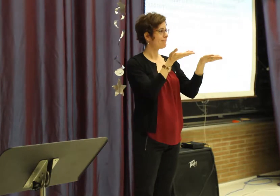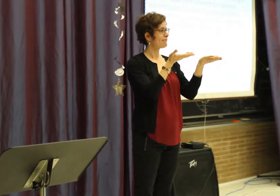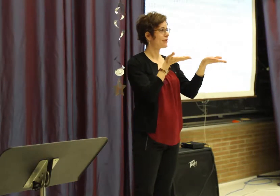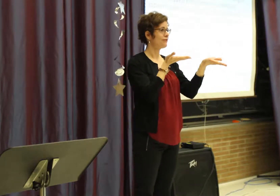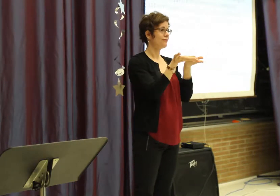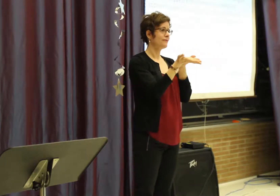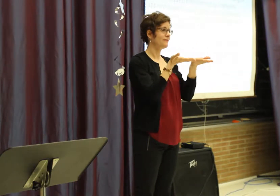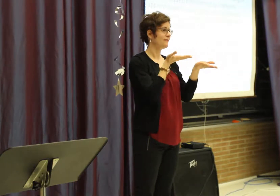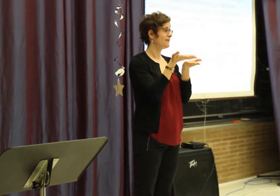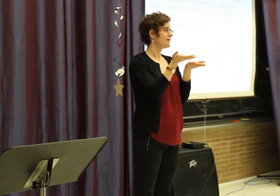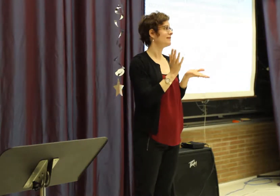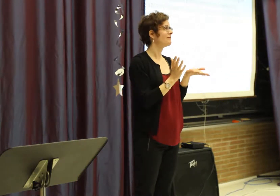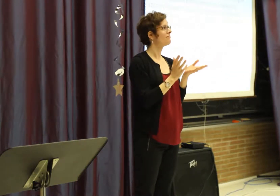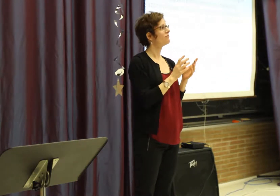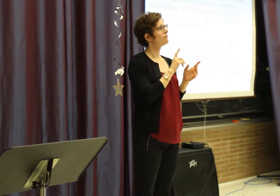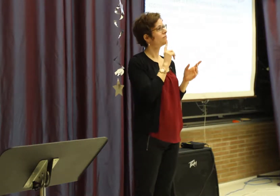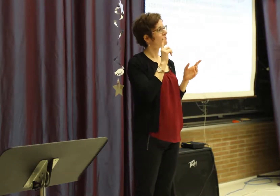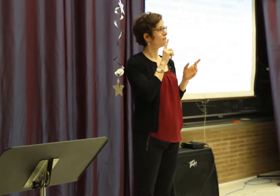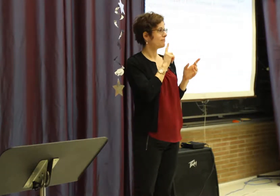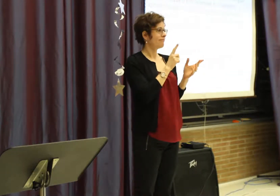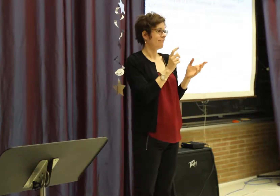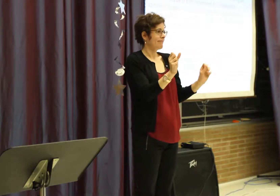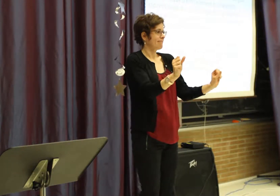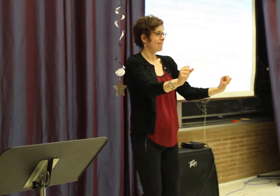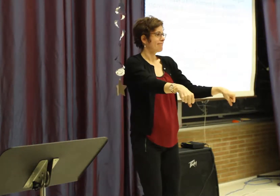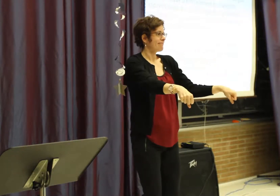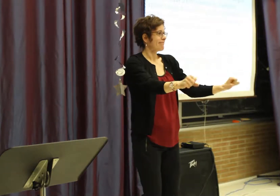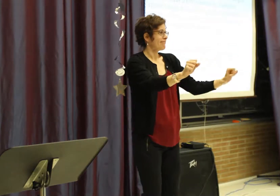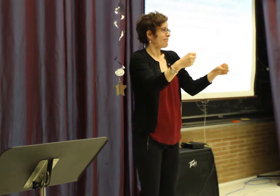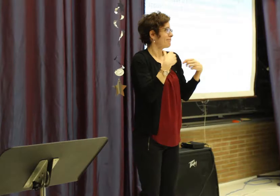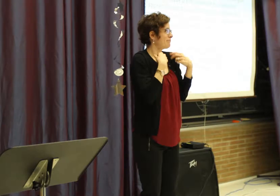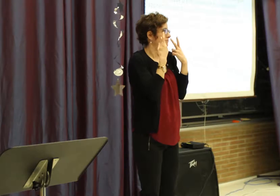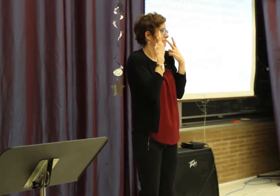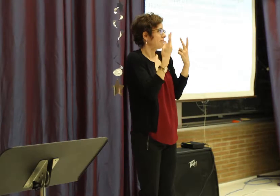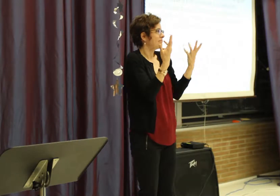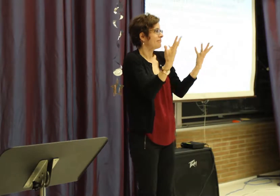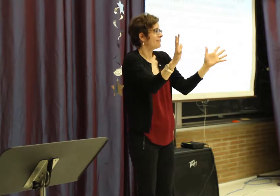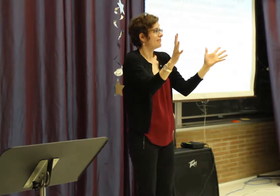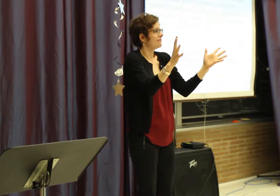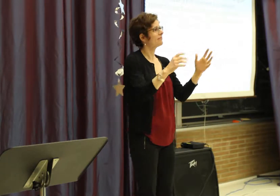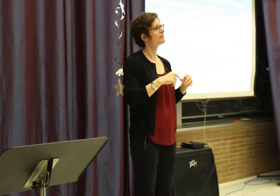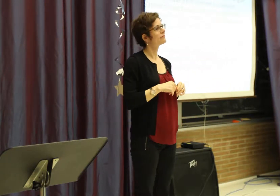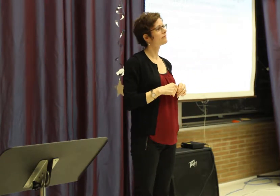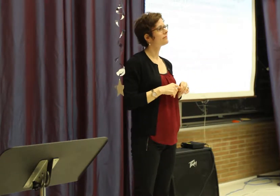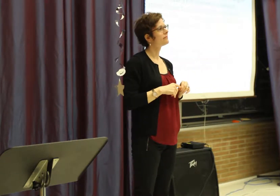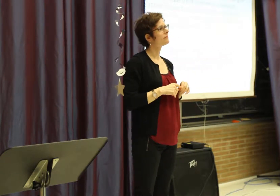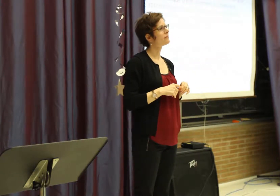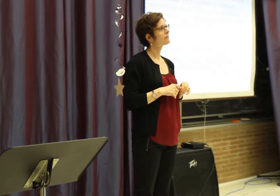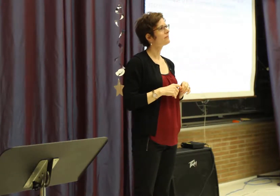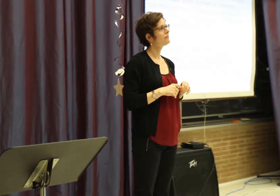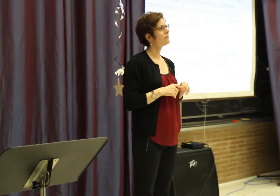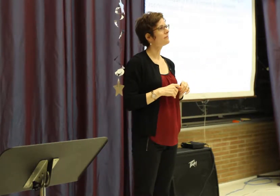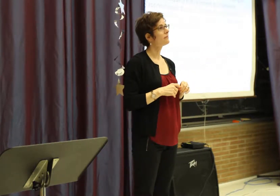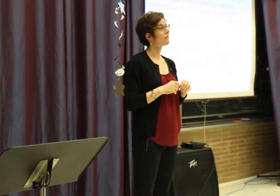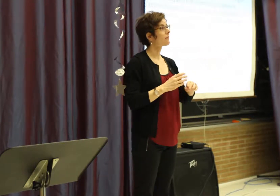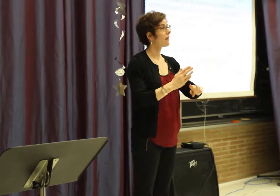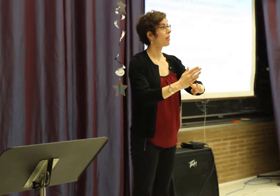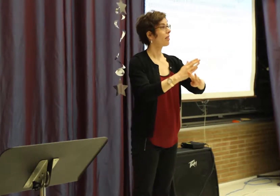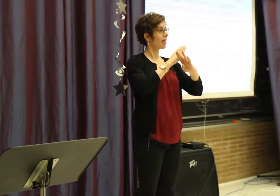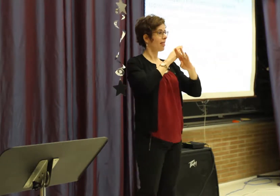instructors across the province of Ontario to provide that service to parents. So the service is available out there, I believe that